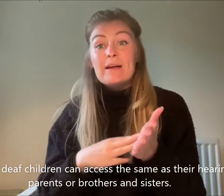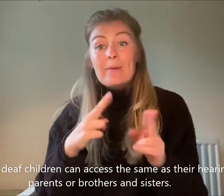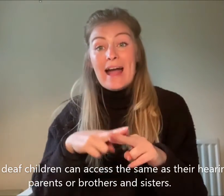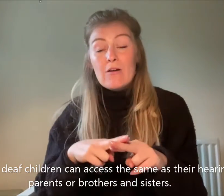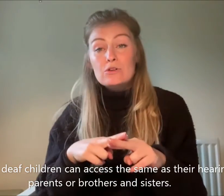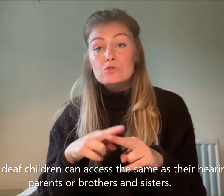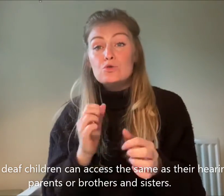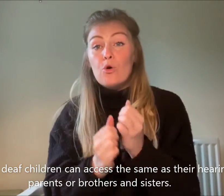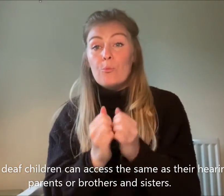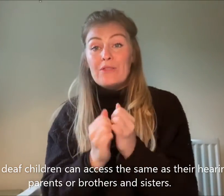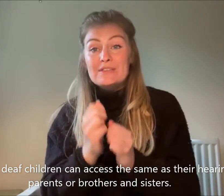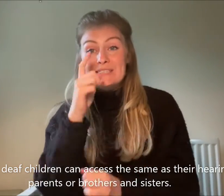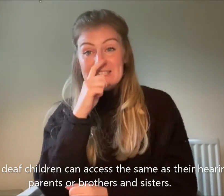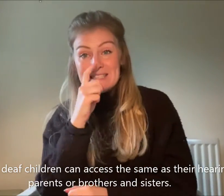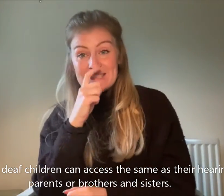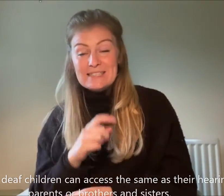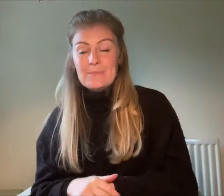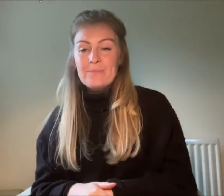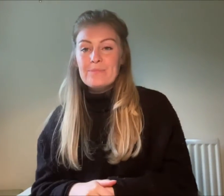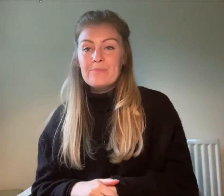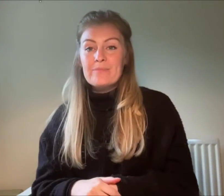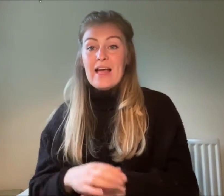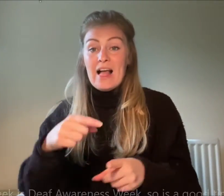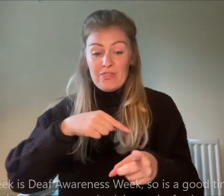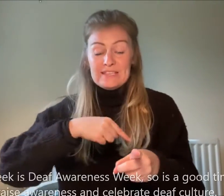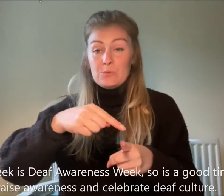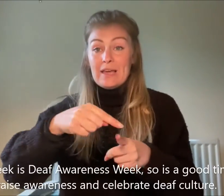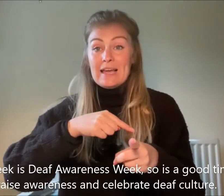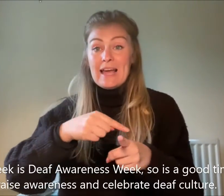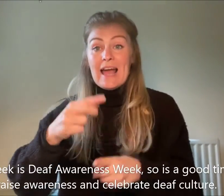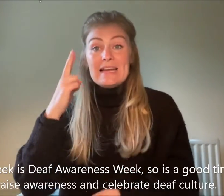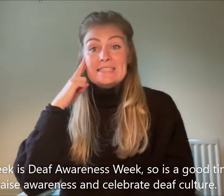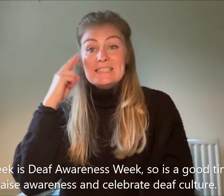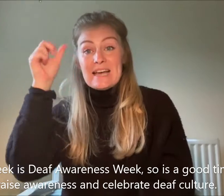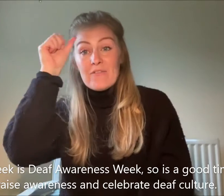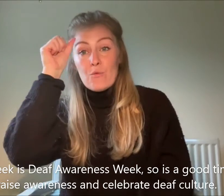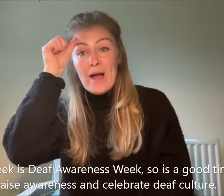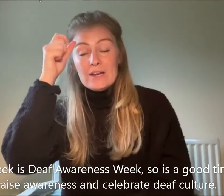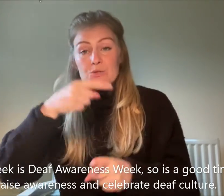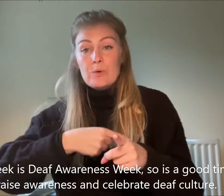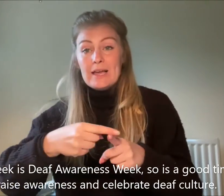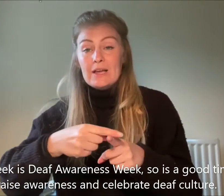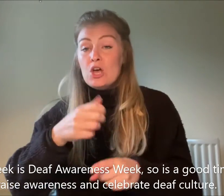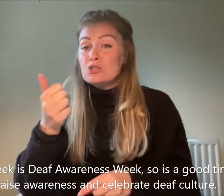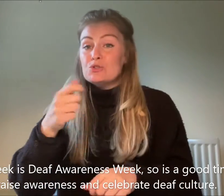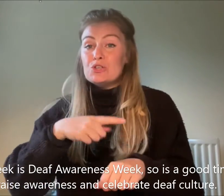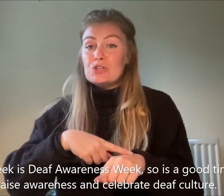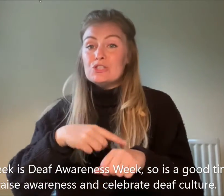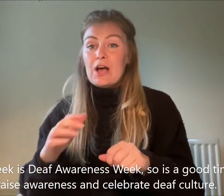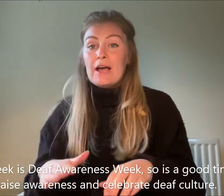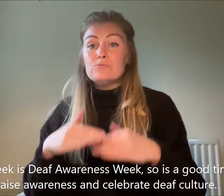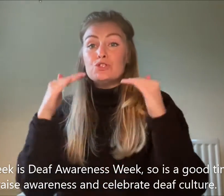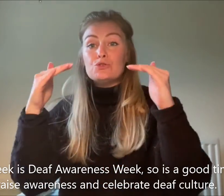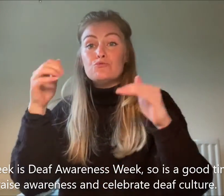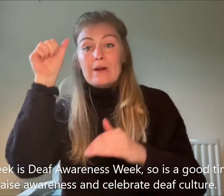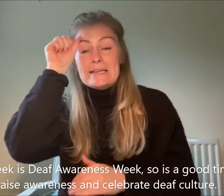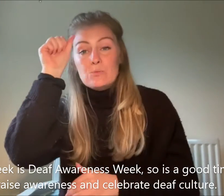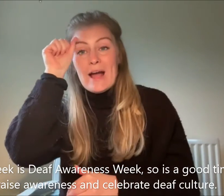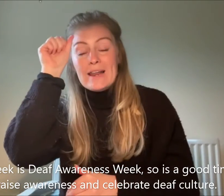parents or brothers and sisters. This week is Deaf Awareness Week, so it's a good time to raise awareness